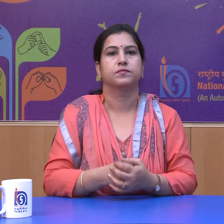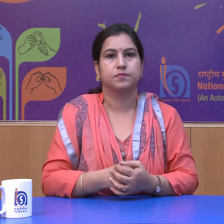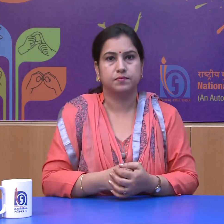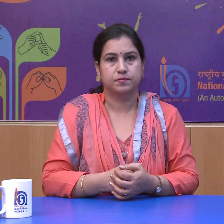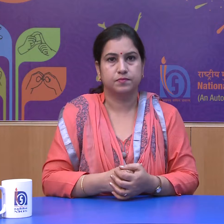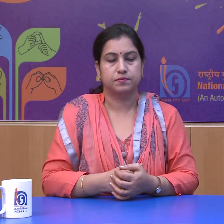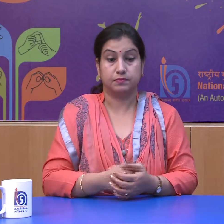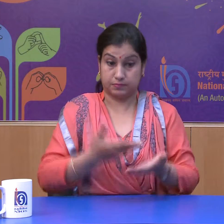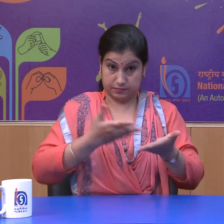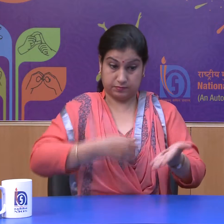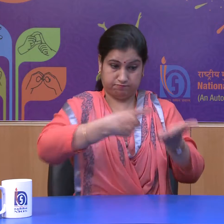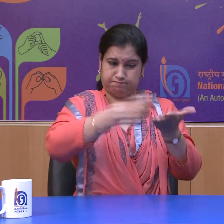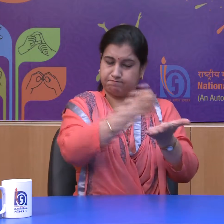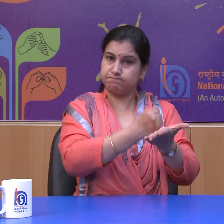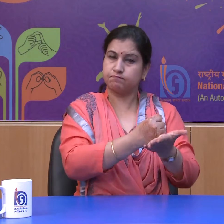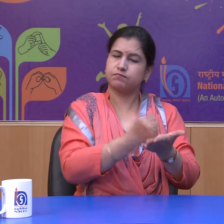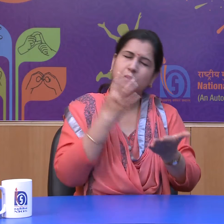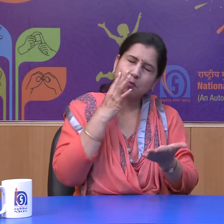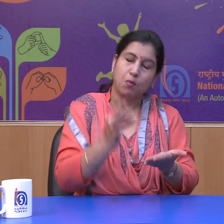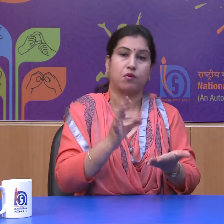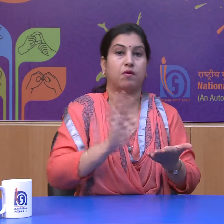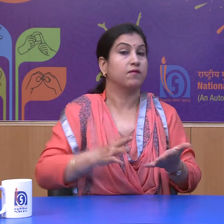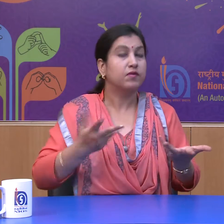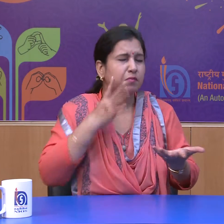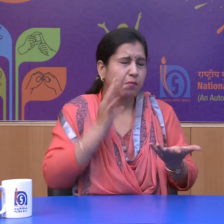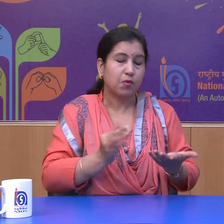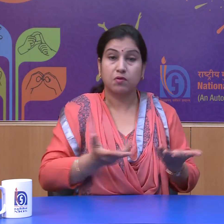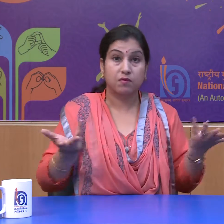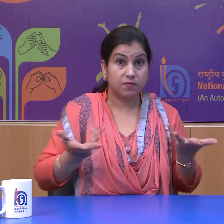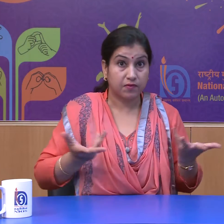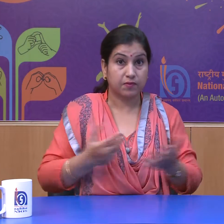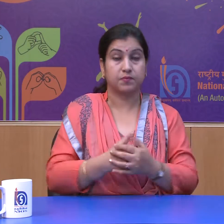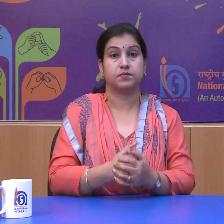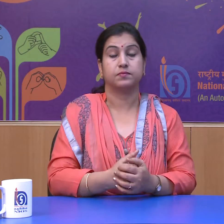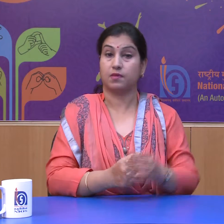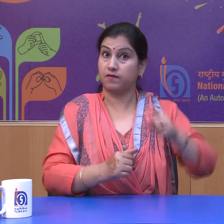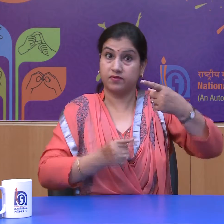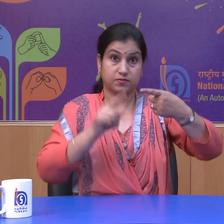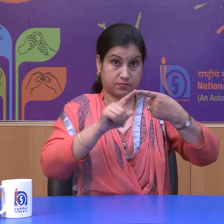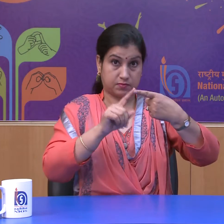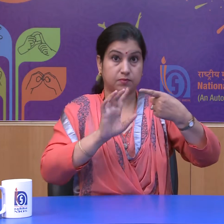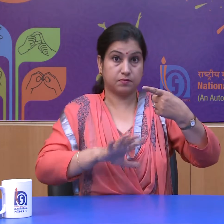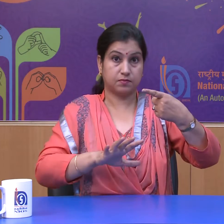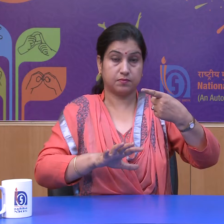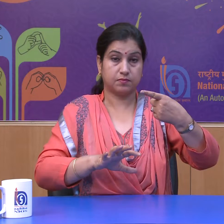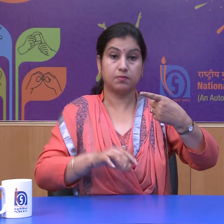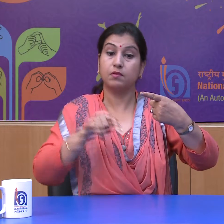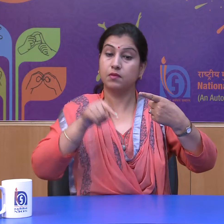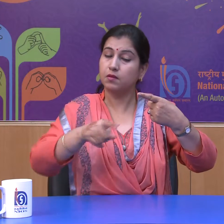These rights are fundamental because number 1- they are mentioned